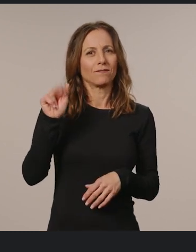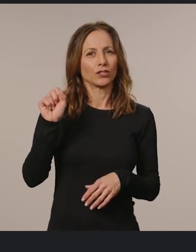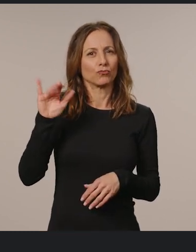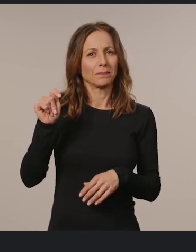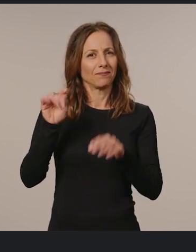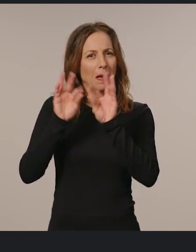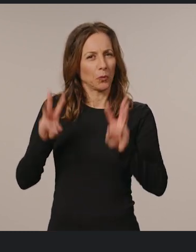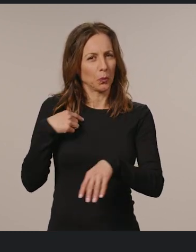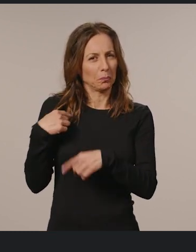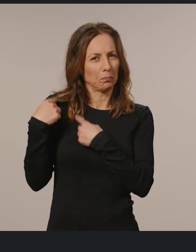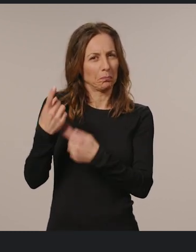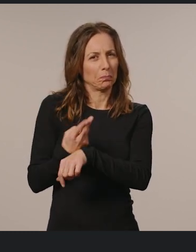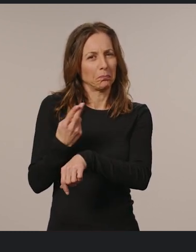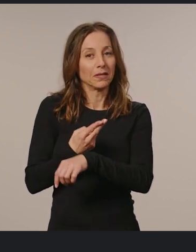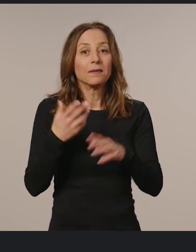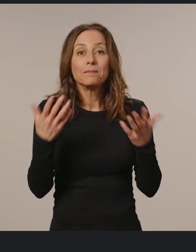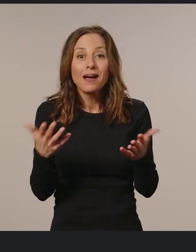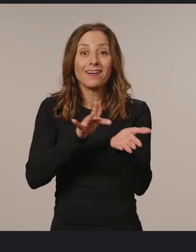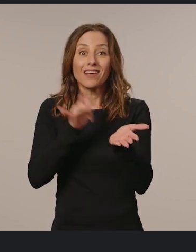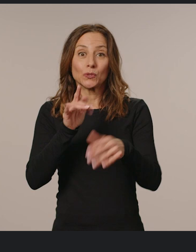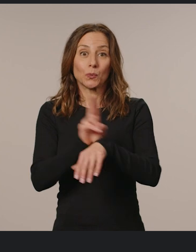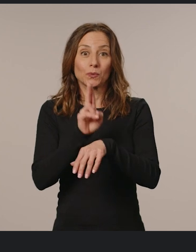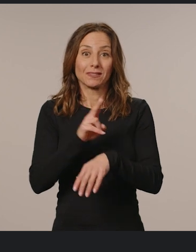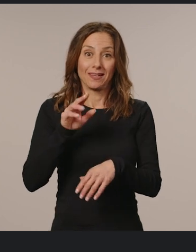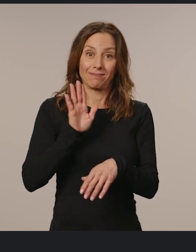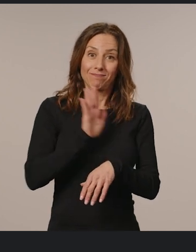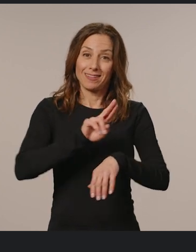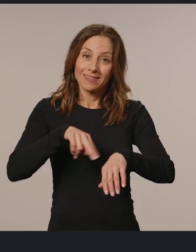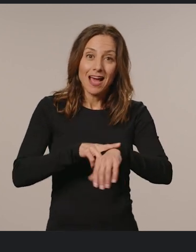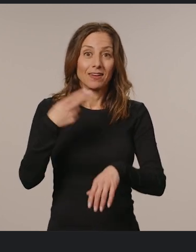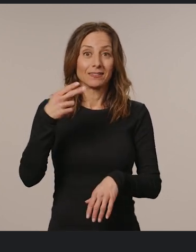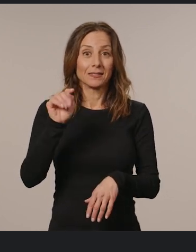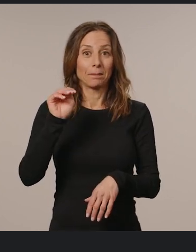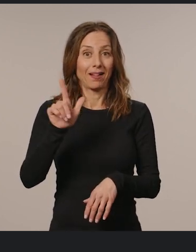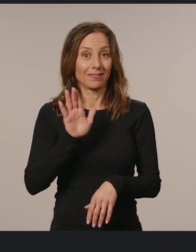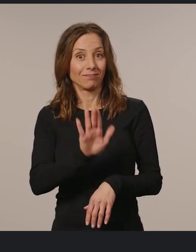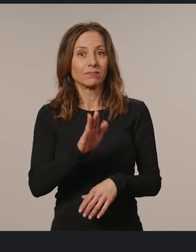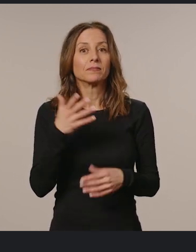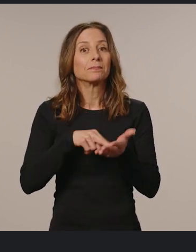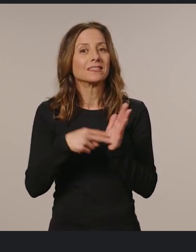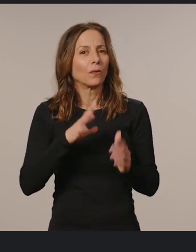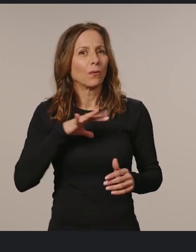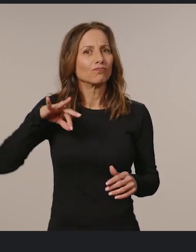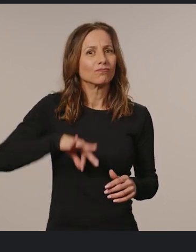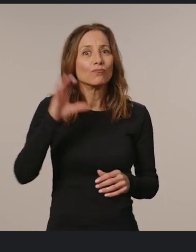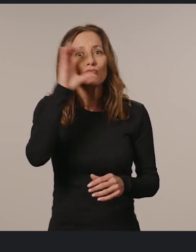framework I use. But the advantage of using native HTML element like this is that it comes with all the browser